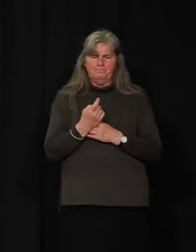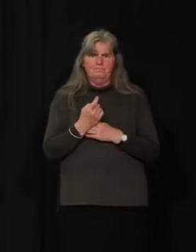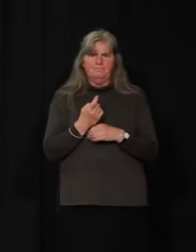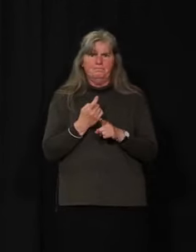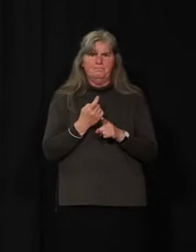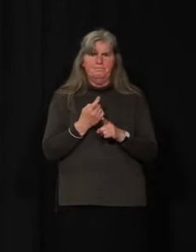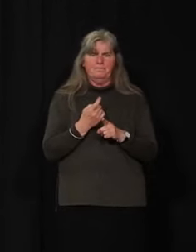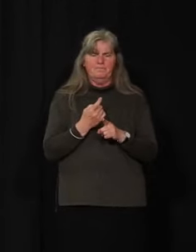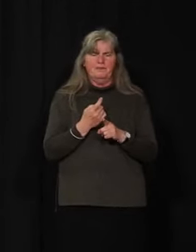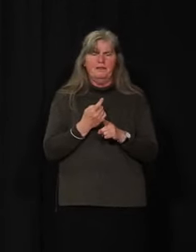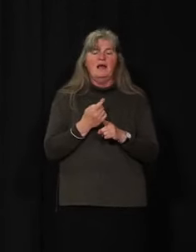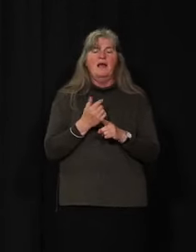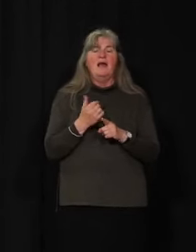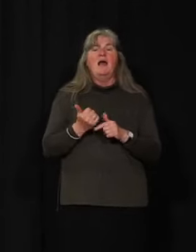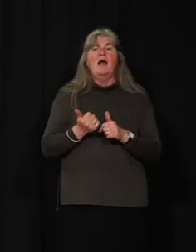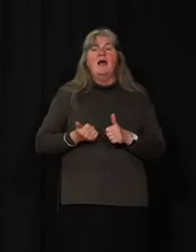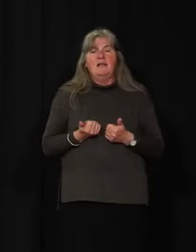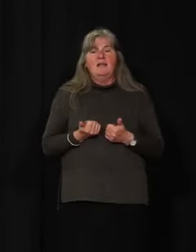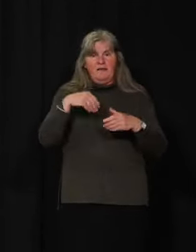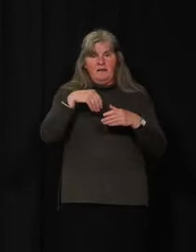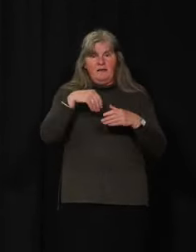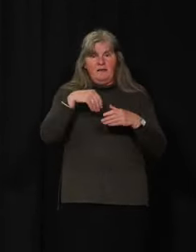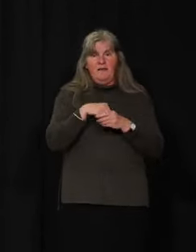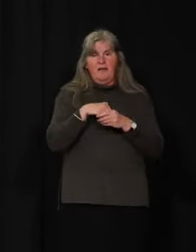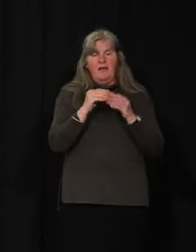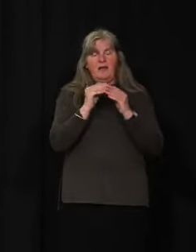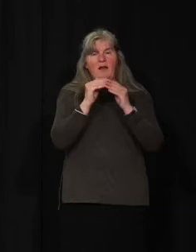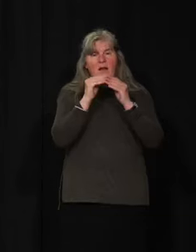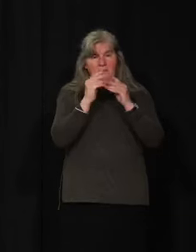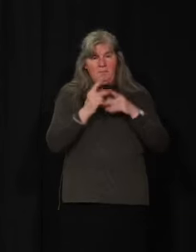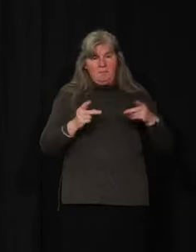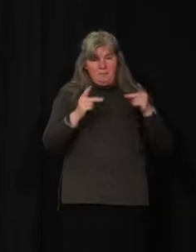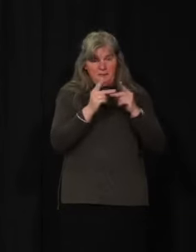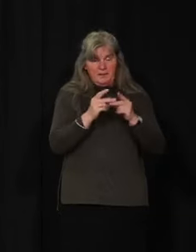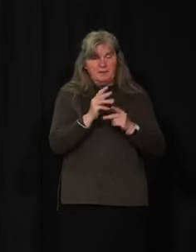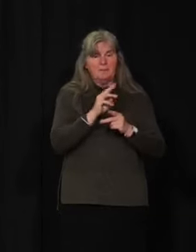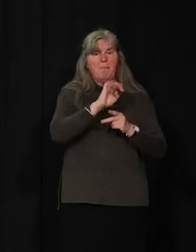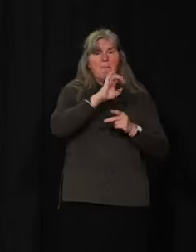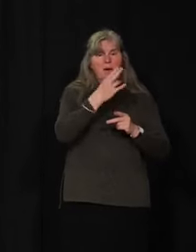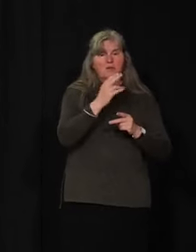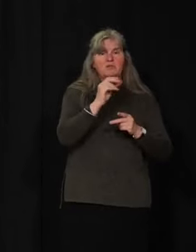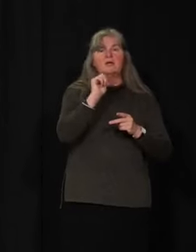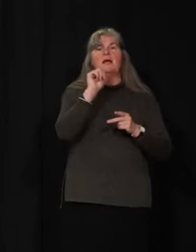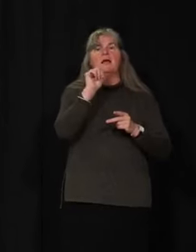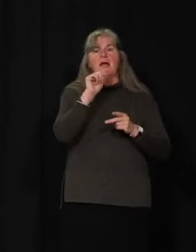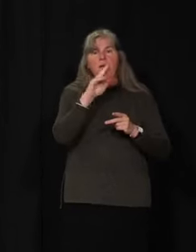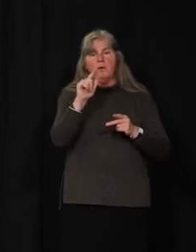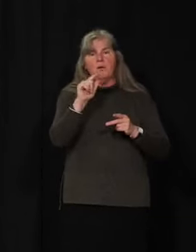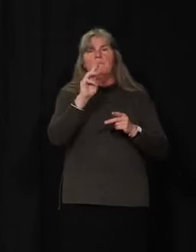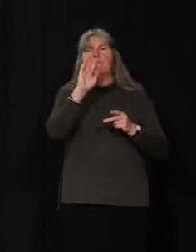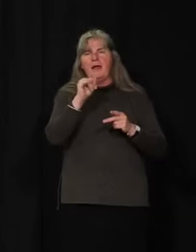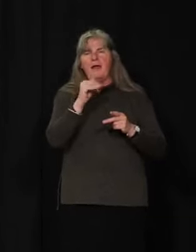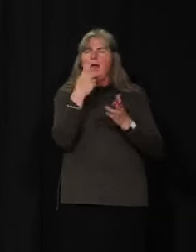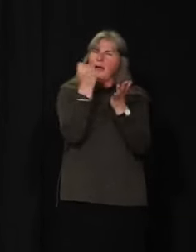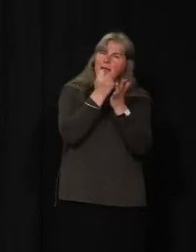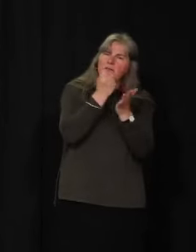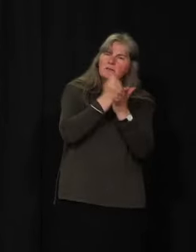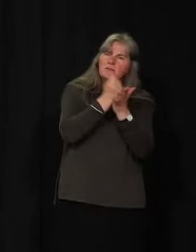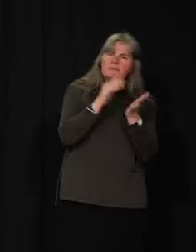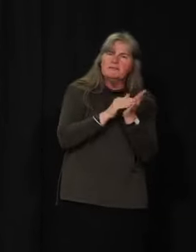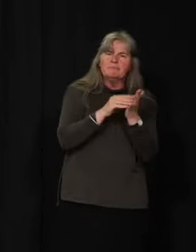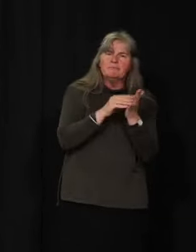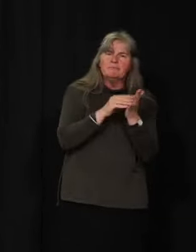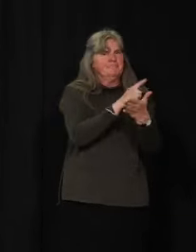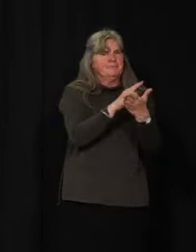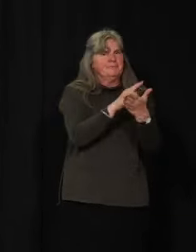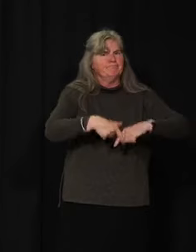live-in treatment program from substance use services for March, April, and May have been cancelled. As of now, clients who have been on a long waiting